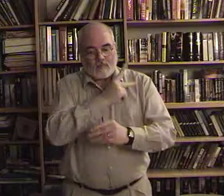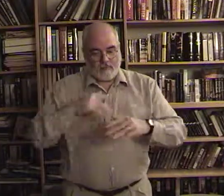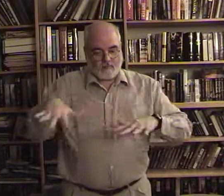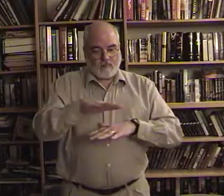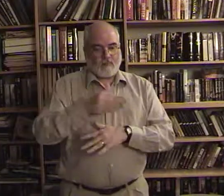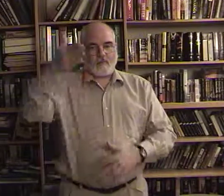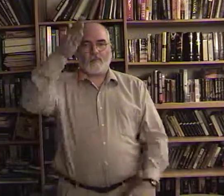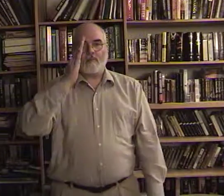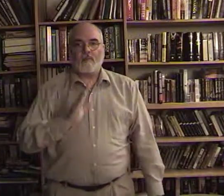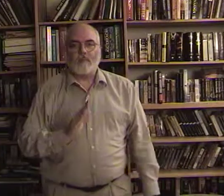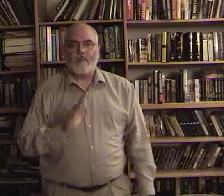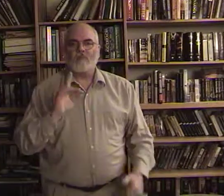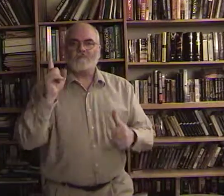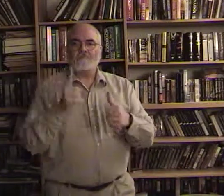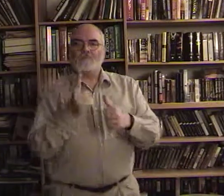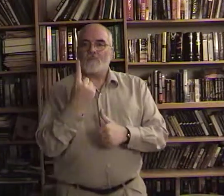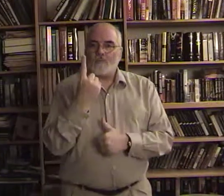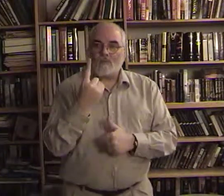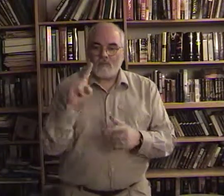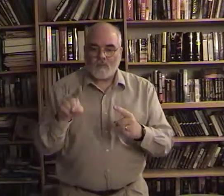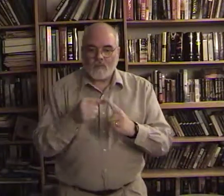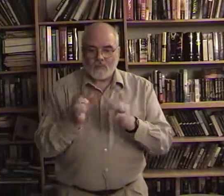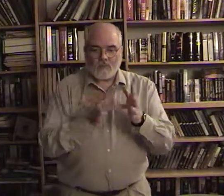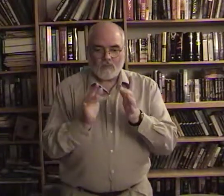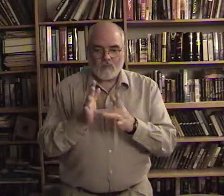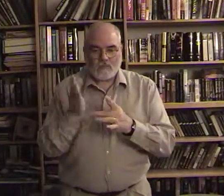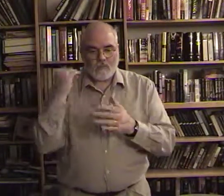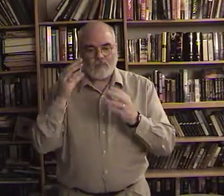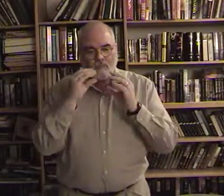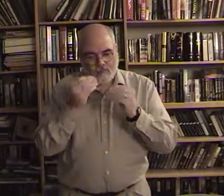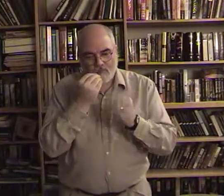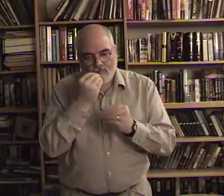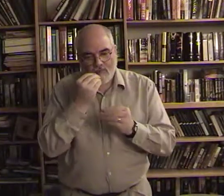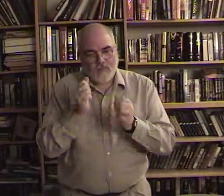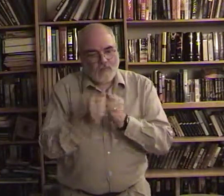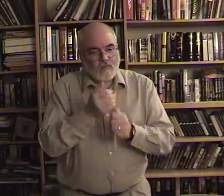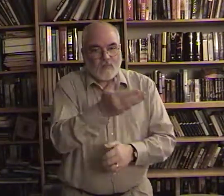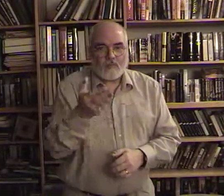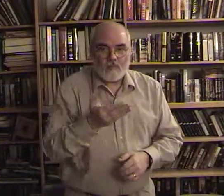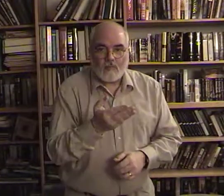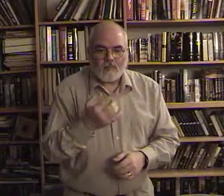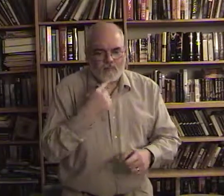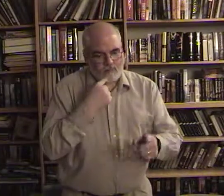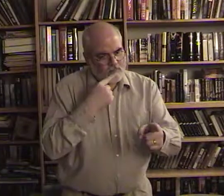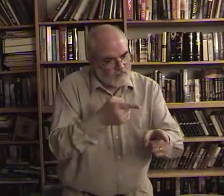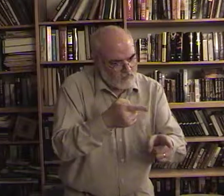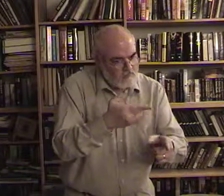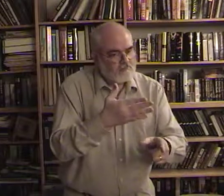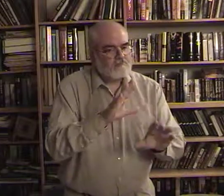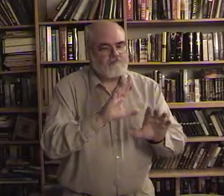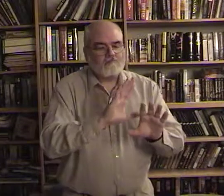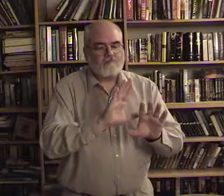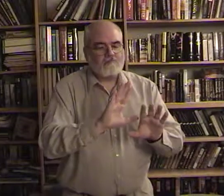Once, when he was eating with them, he told them not to leave Jerusalem. He said,